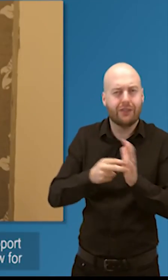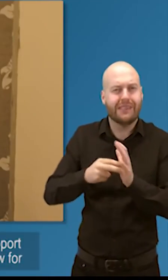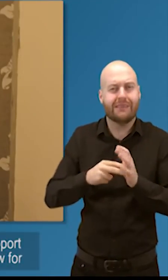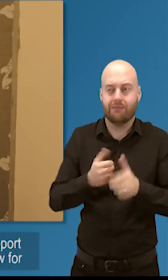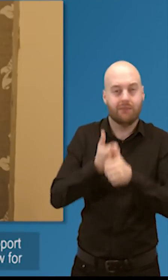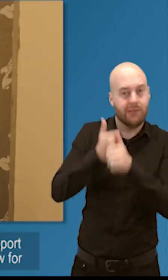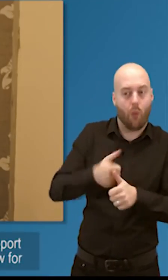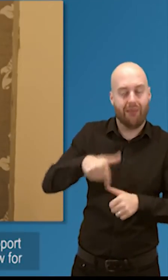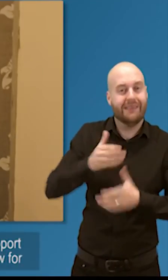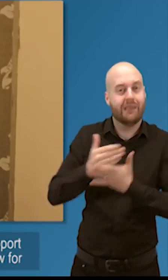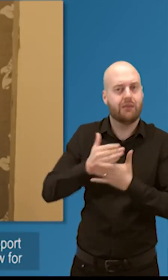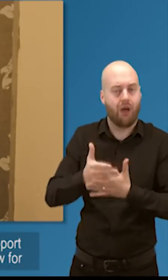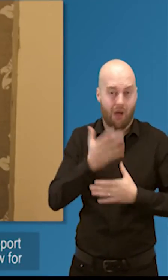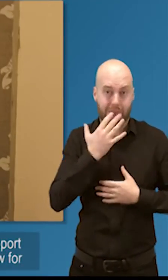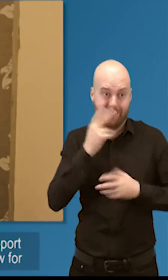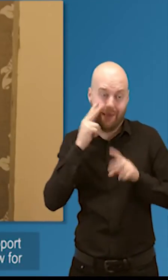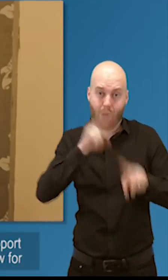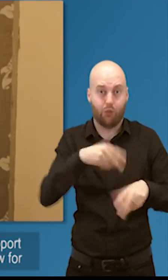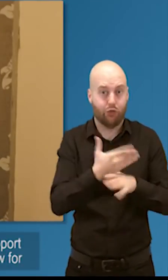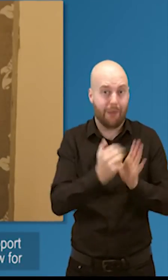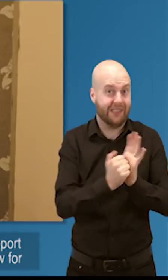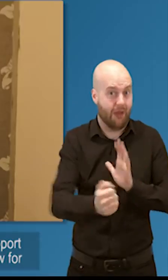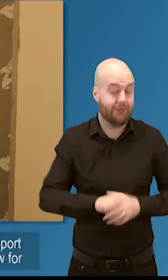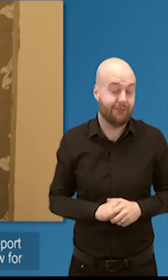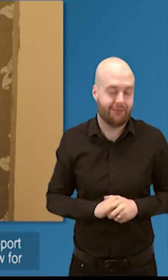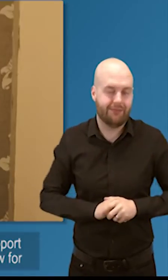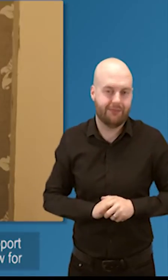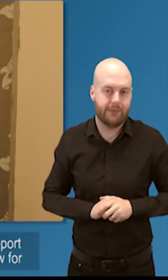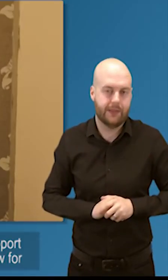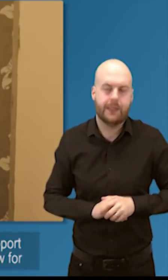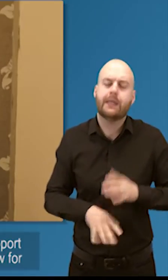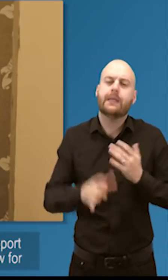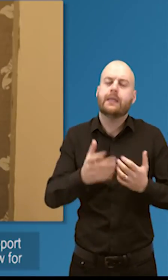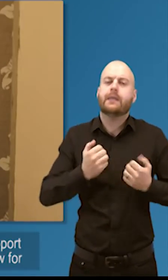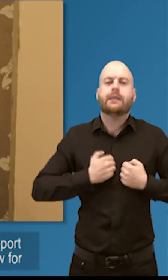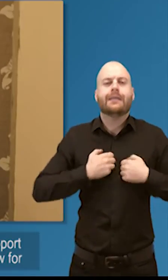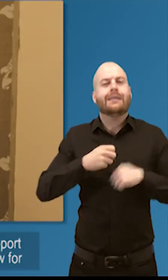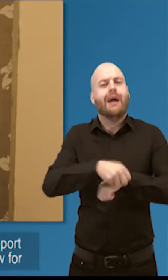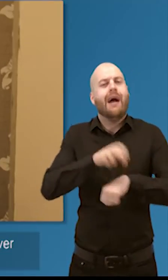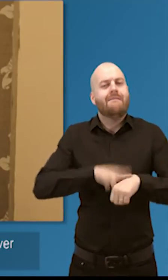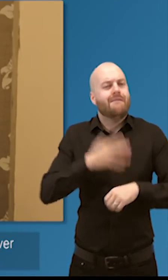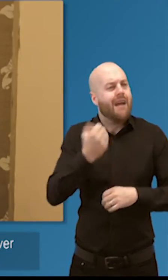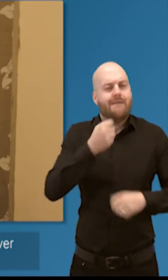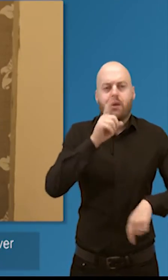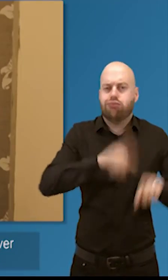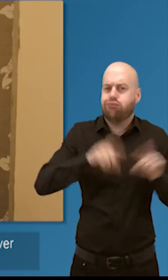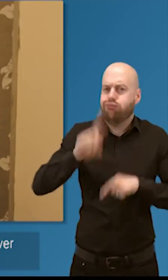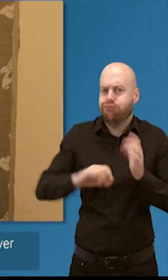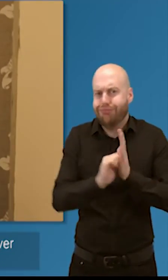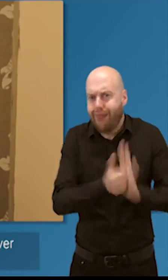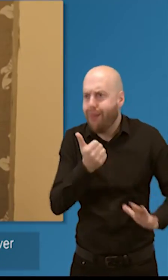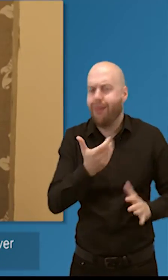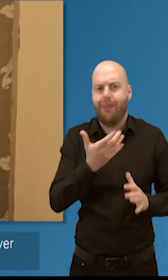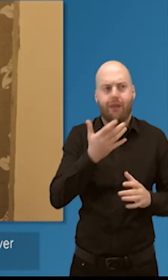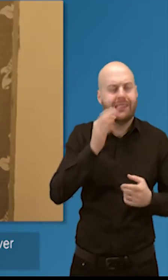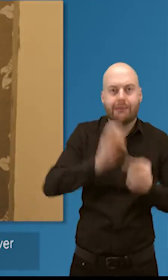The staff there are a range of specialists and support staff and I have to say that having been there now for seven or eight months,